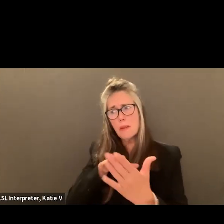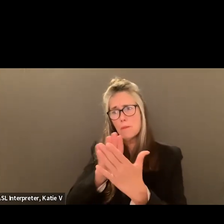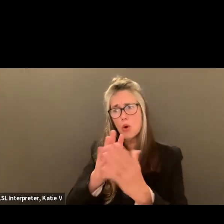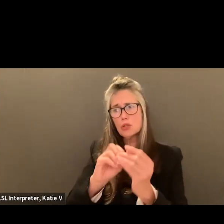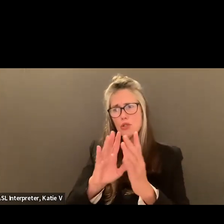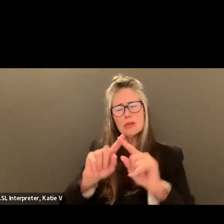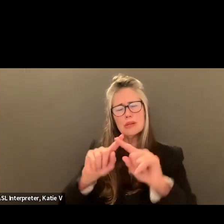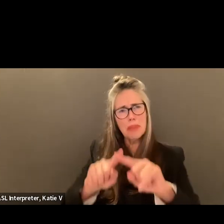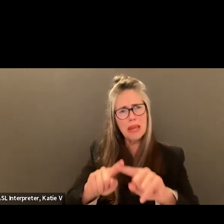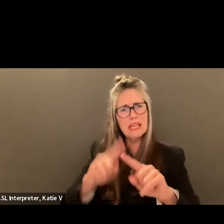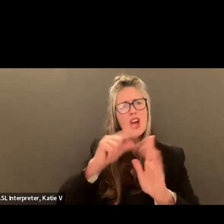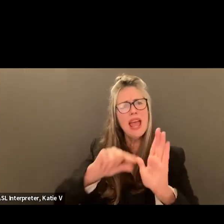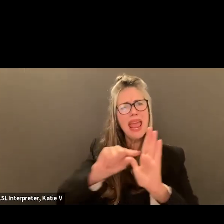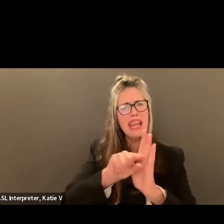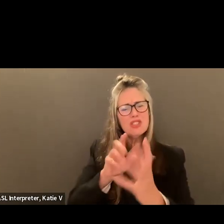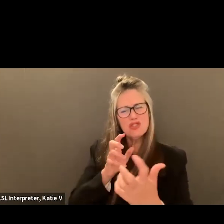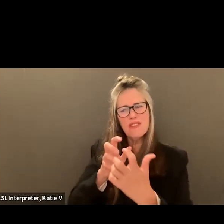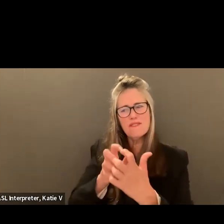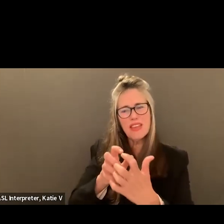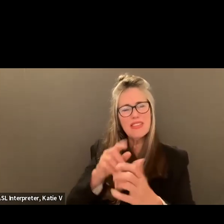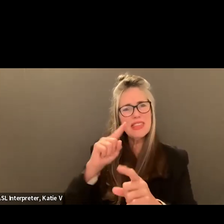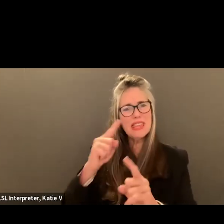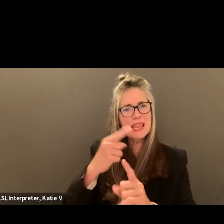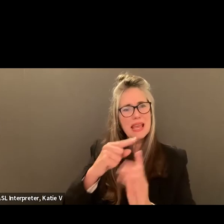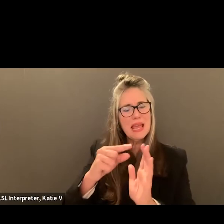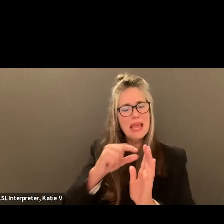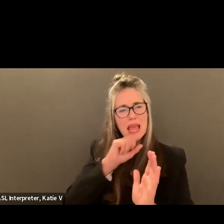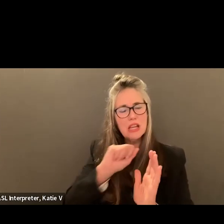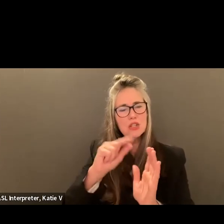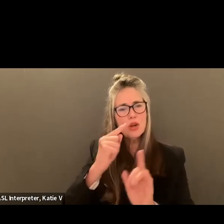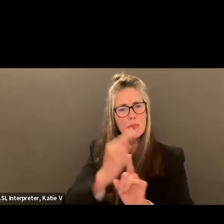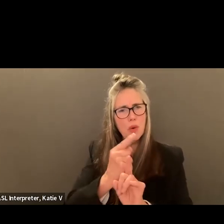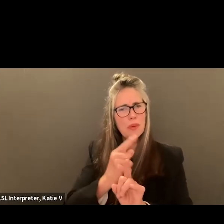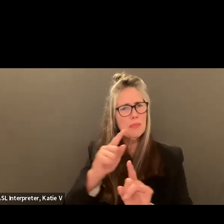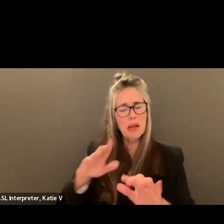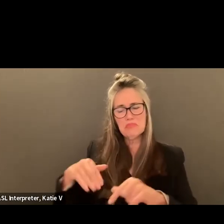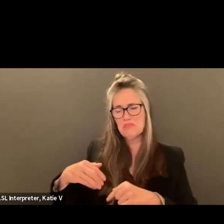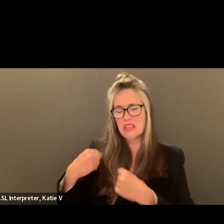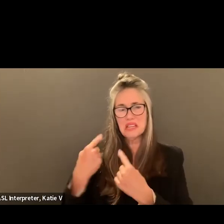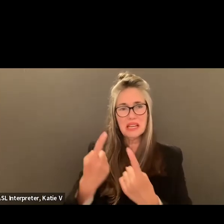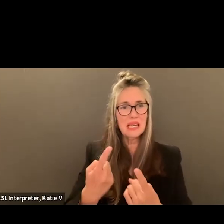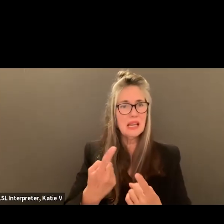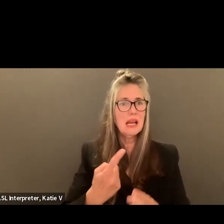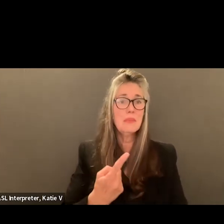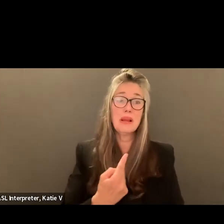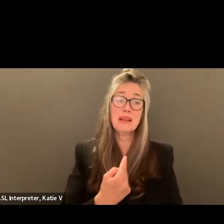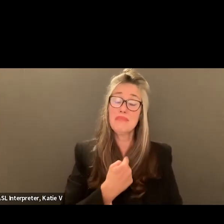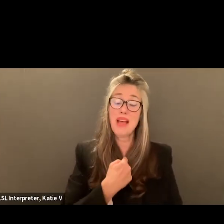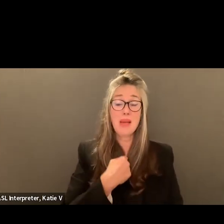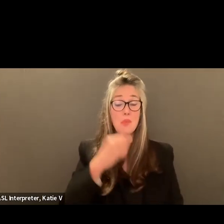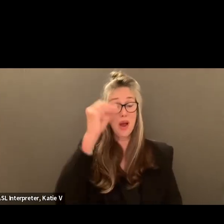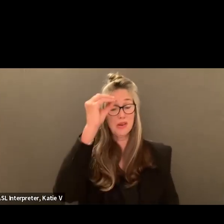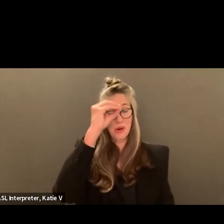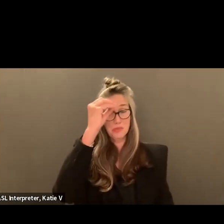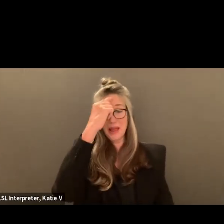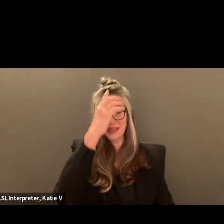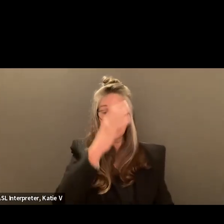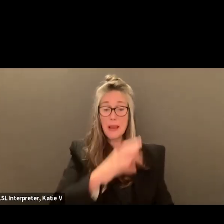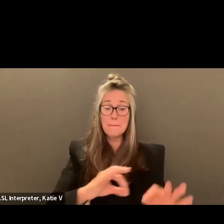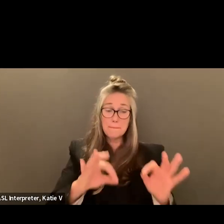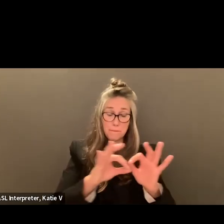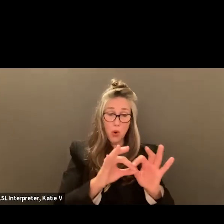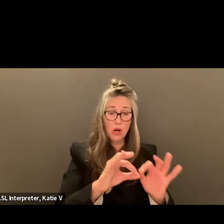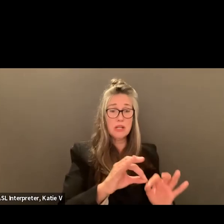we have not planned that far ahead. Yeah. I, yeah. I mean, I'm certainly one, one voice here, but I think that's an important piece to know.